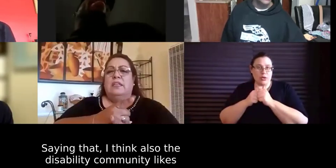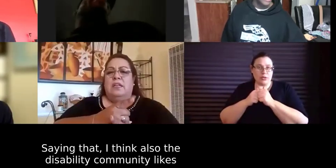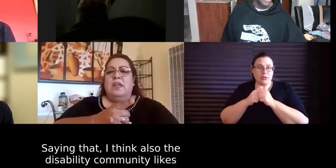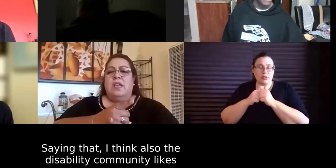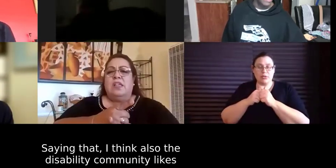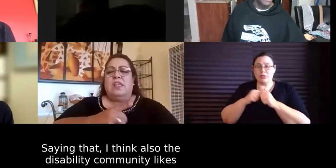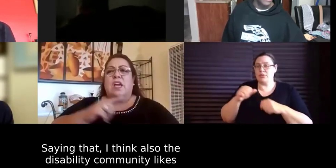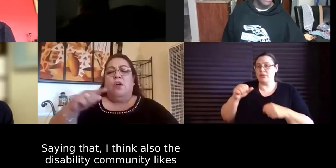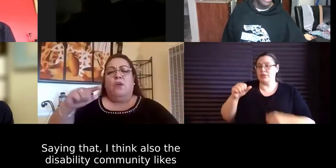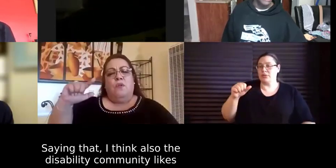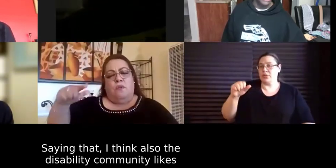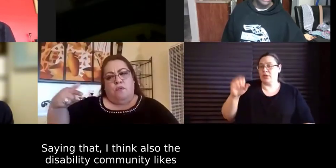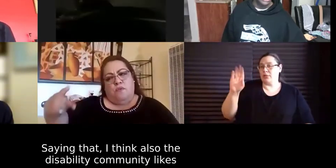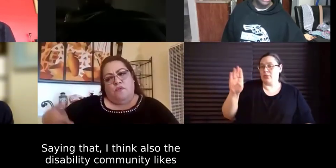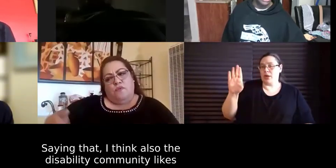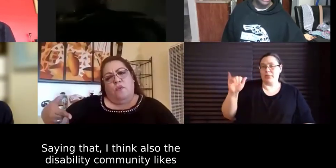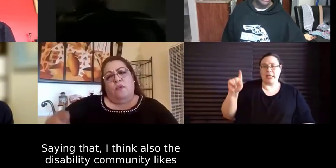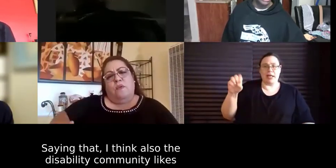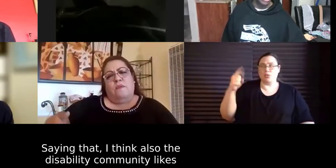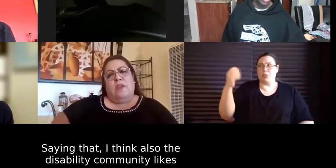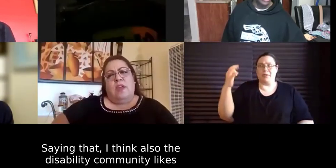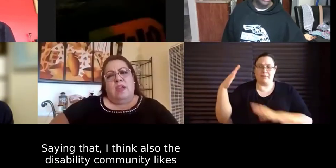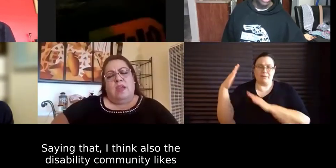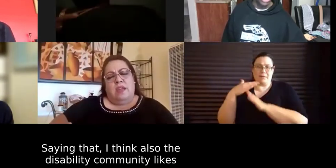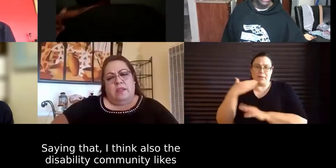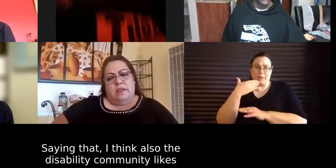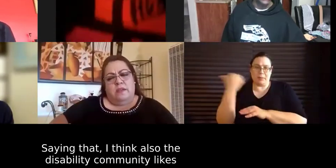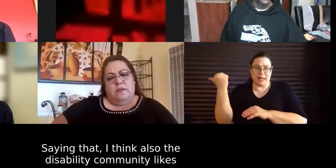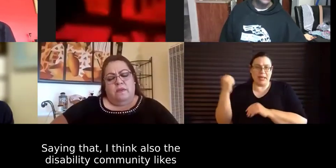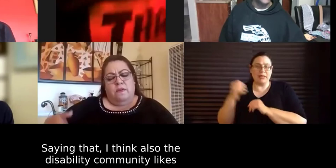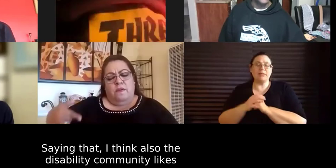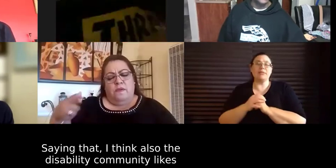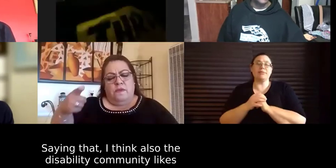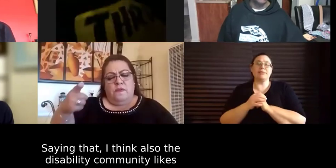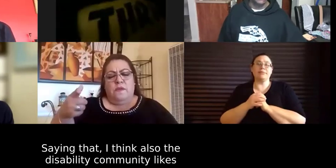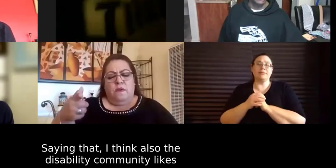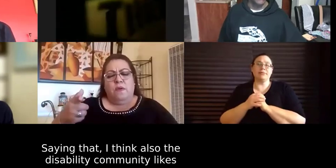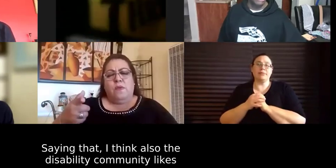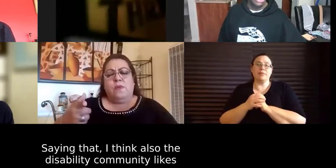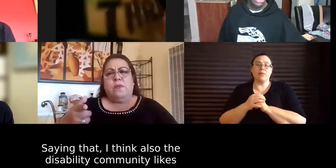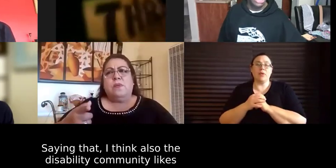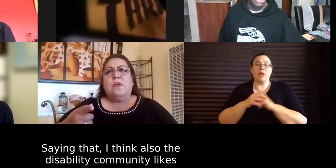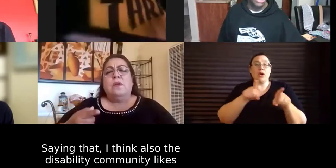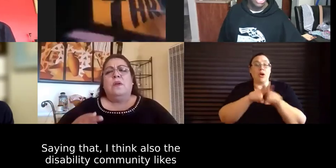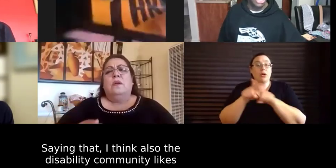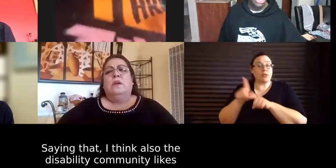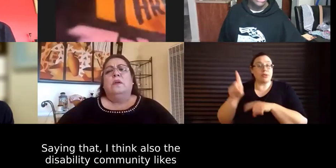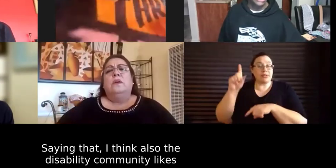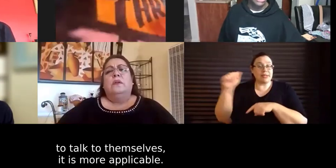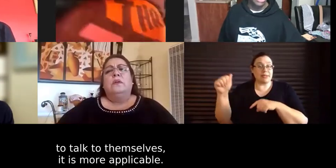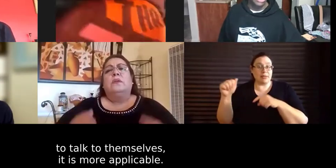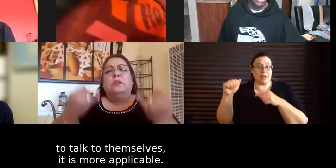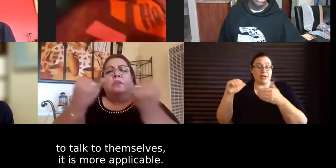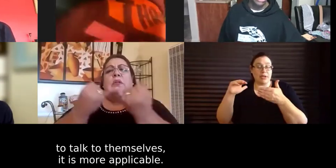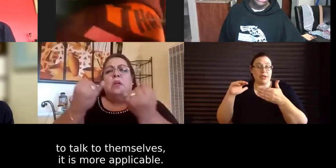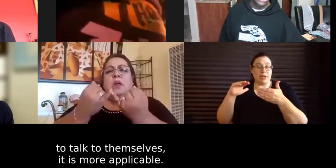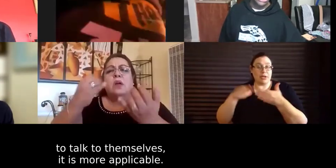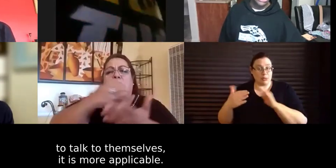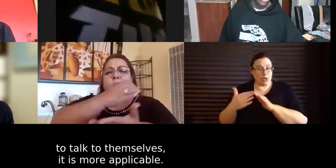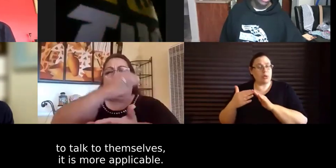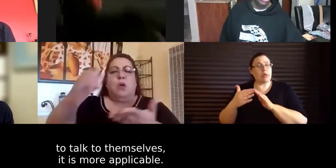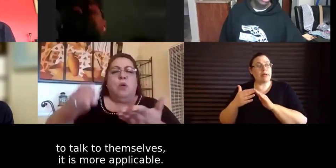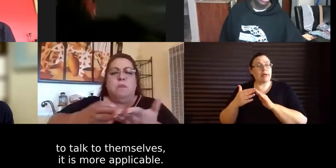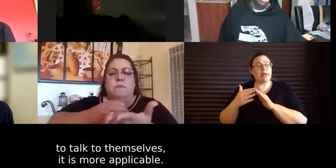and i i think i think i i think also it just really can be the likes to talk to